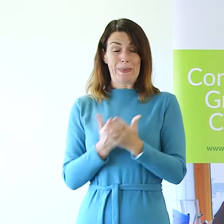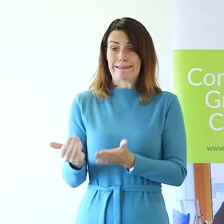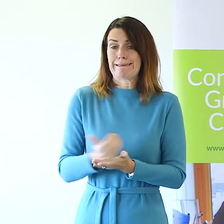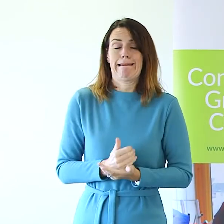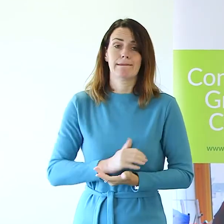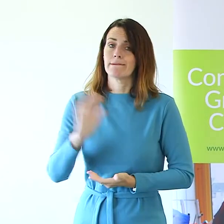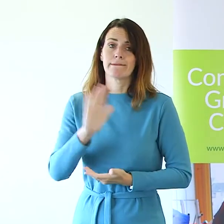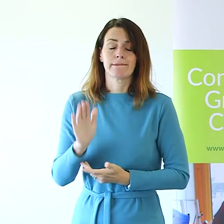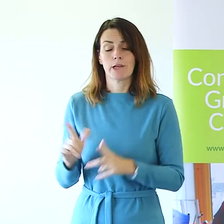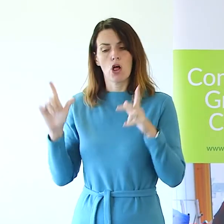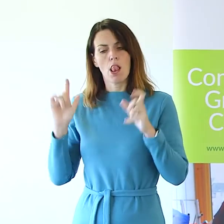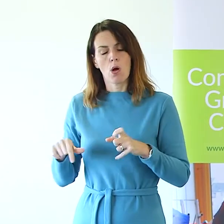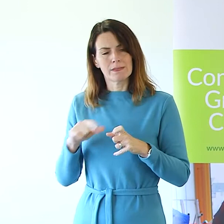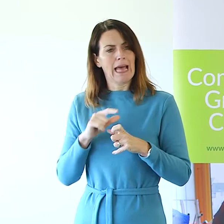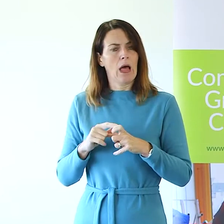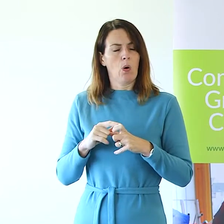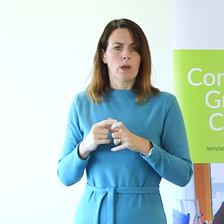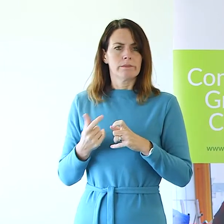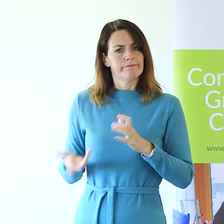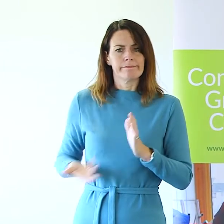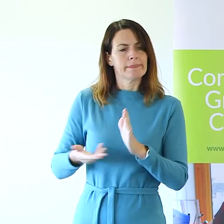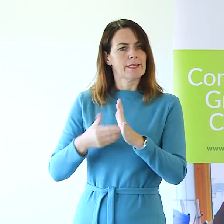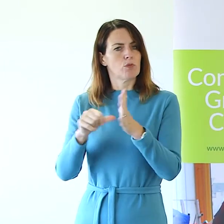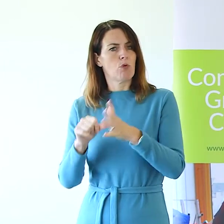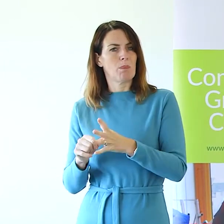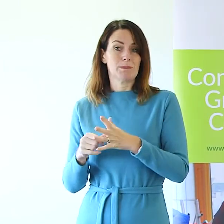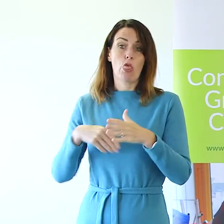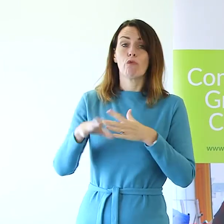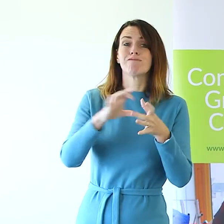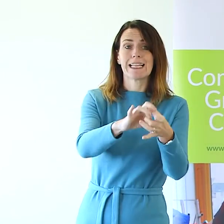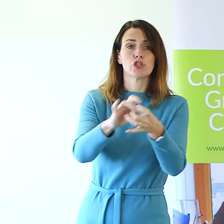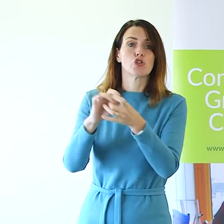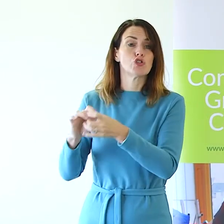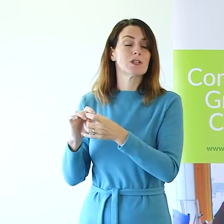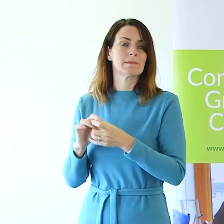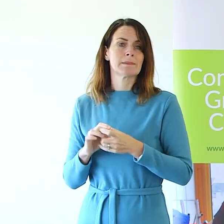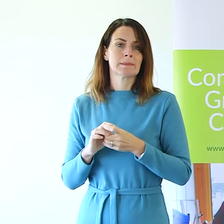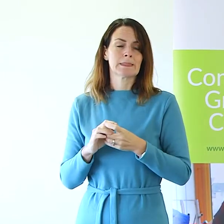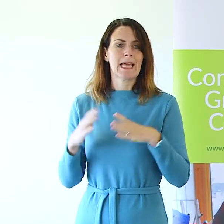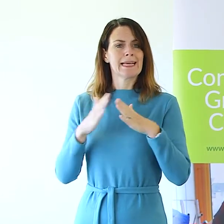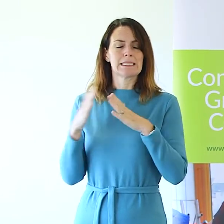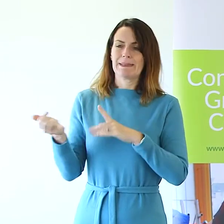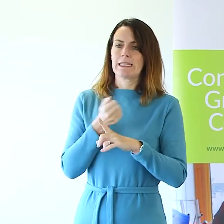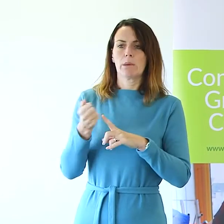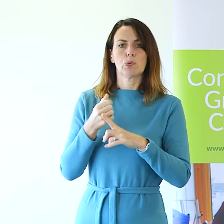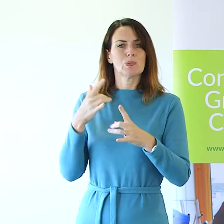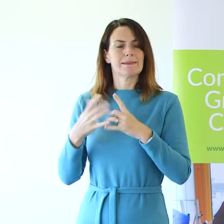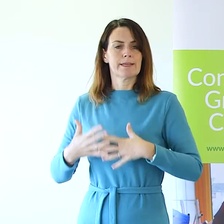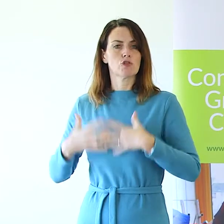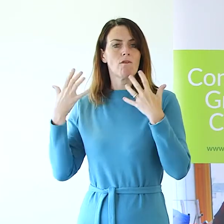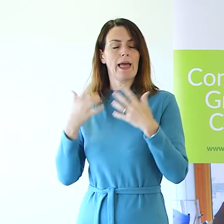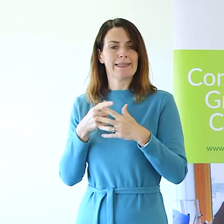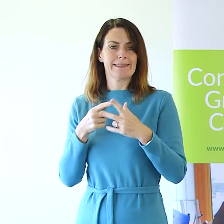and lockdown put additional strains on relationships. The data we report on regarding domestic abuse and sexual violence